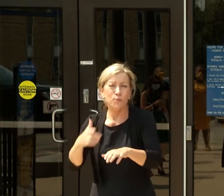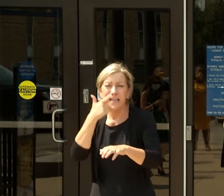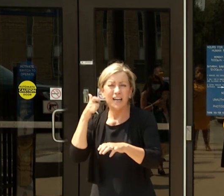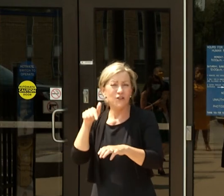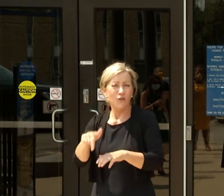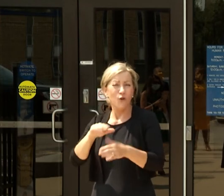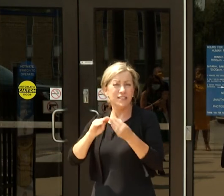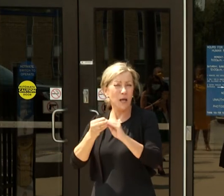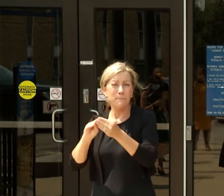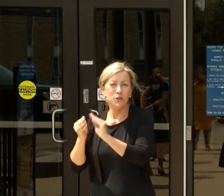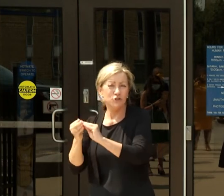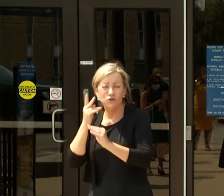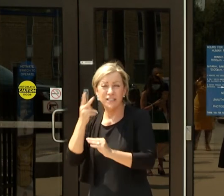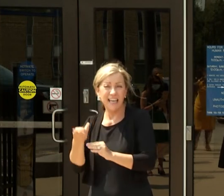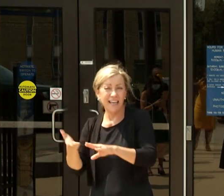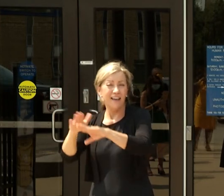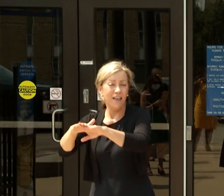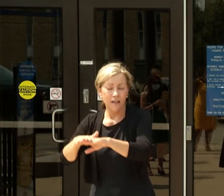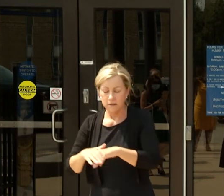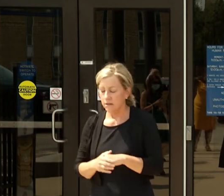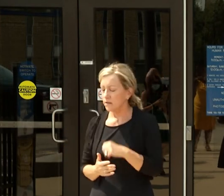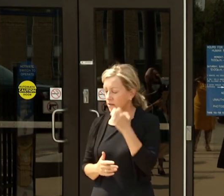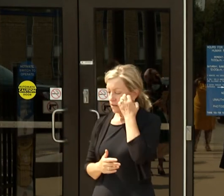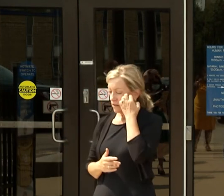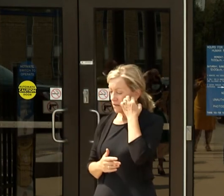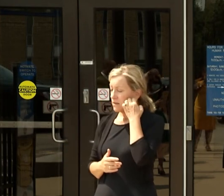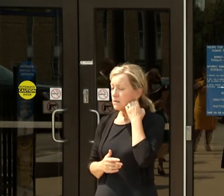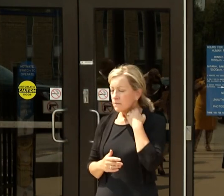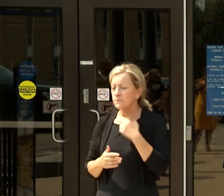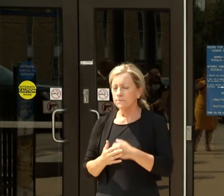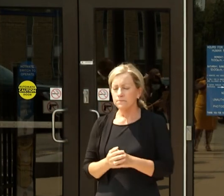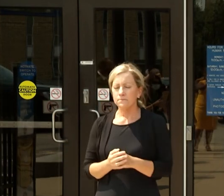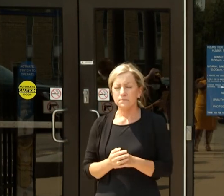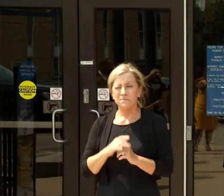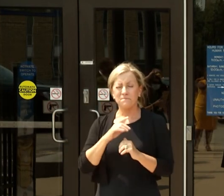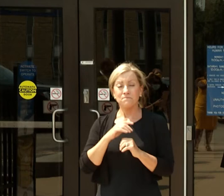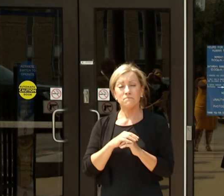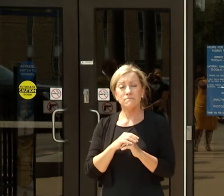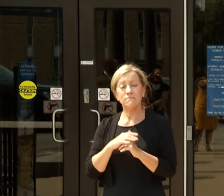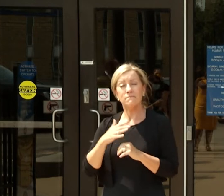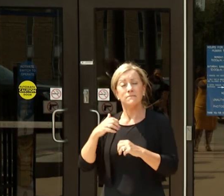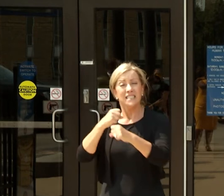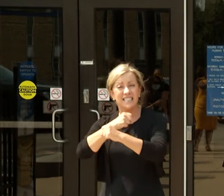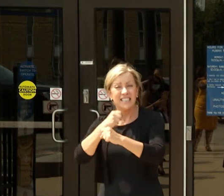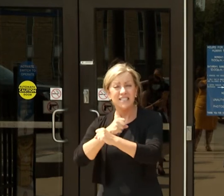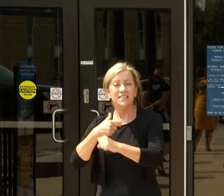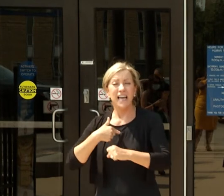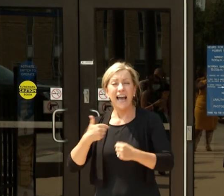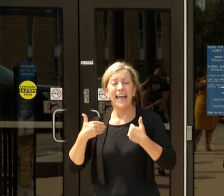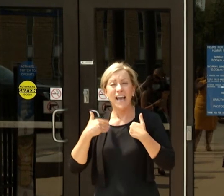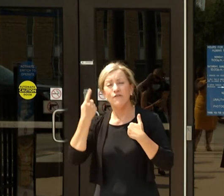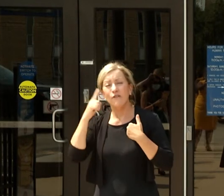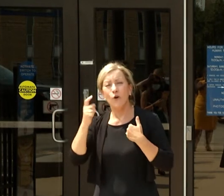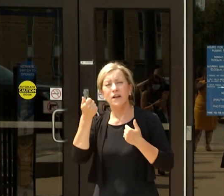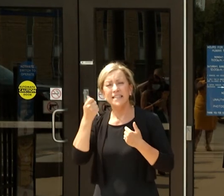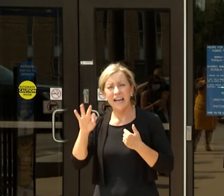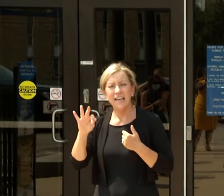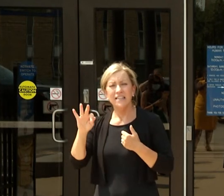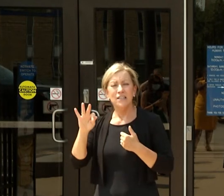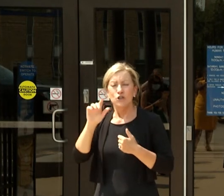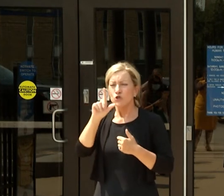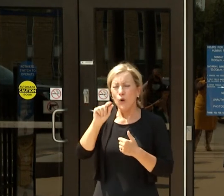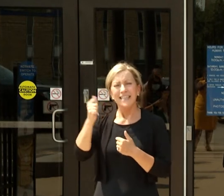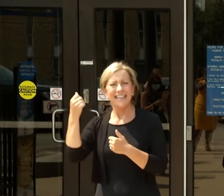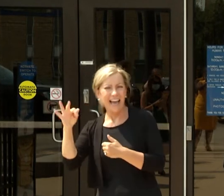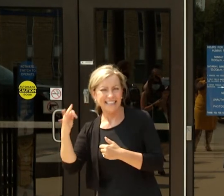Okay, so the statistics I have are for 1919, the total cases dealt